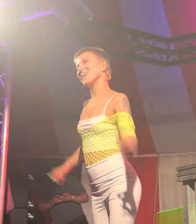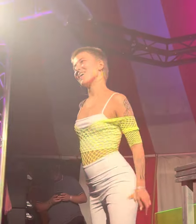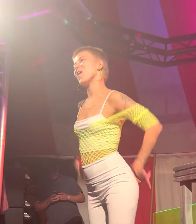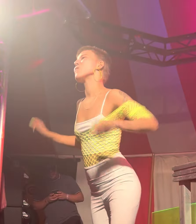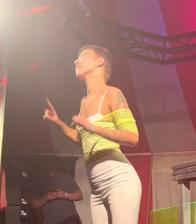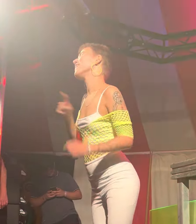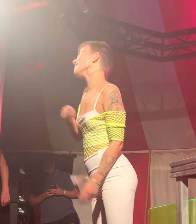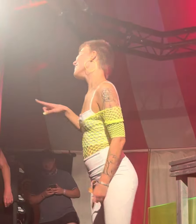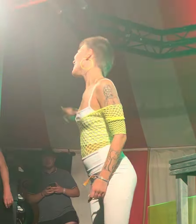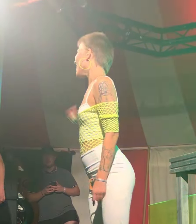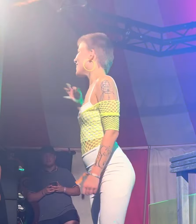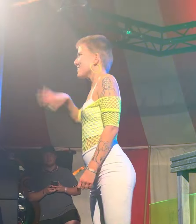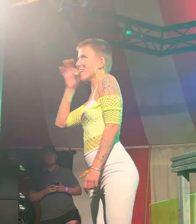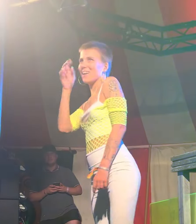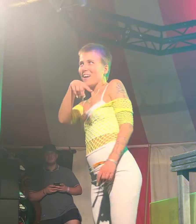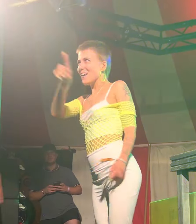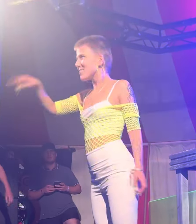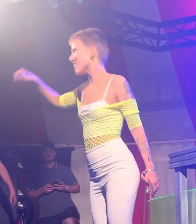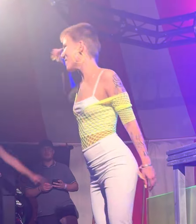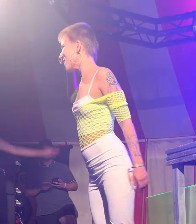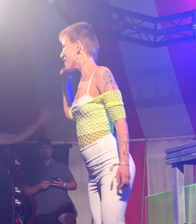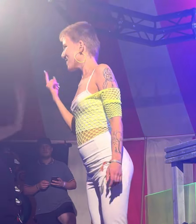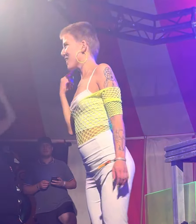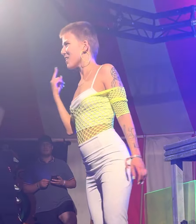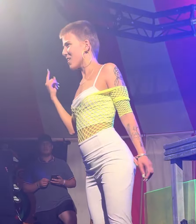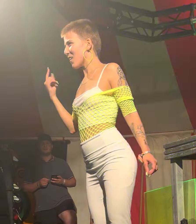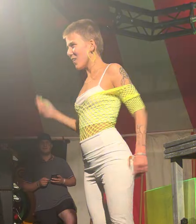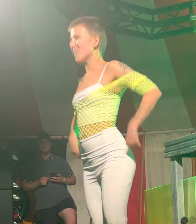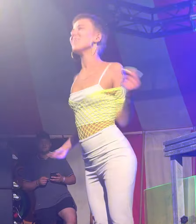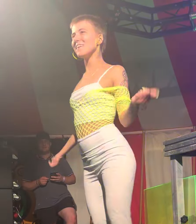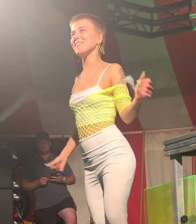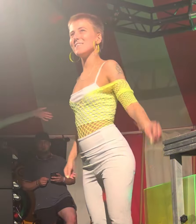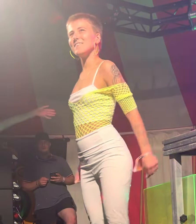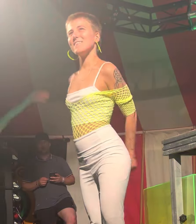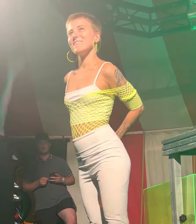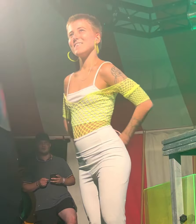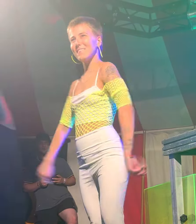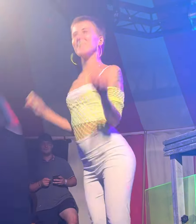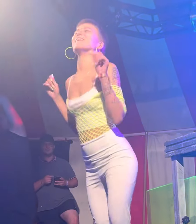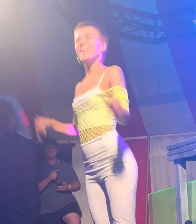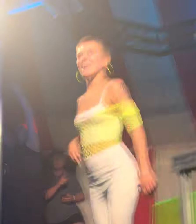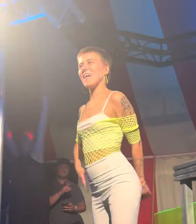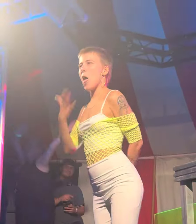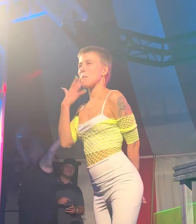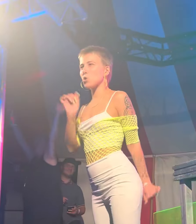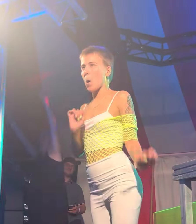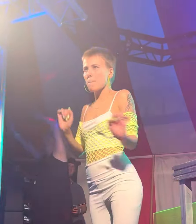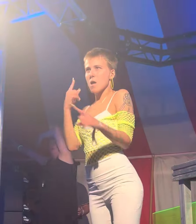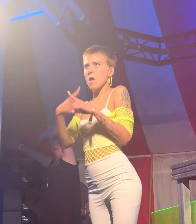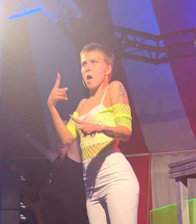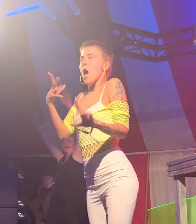Wait for them to ask you who you know Please don't make any